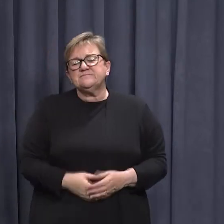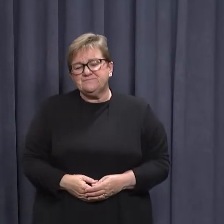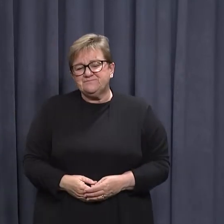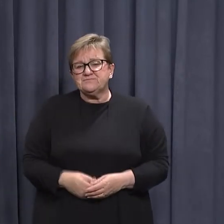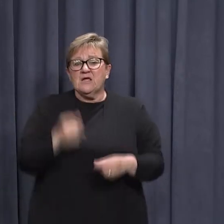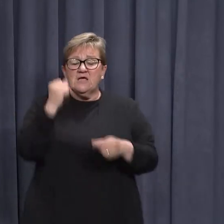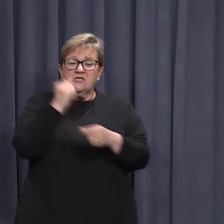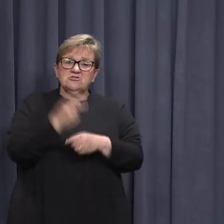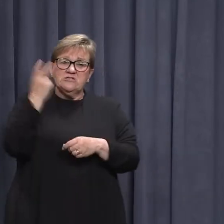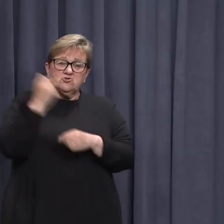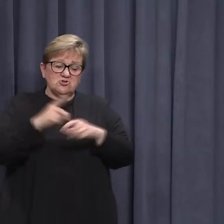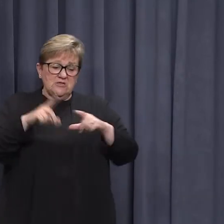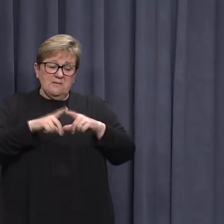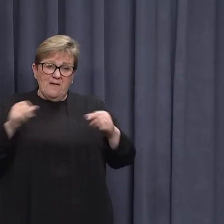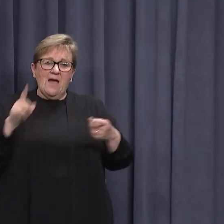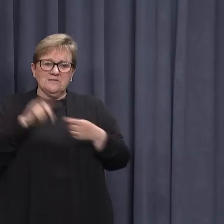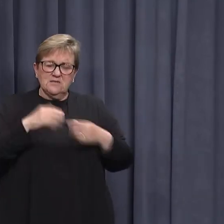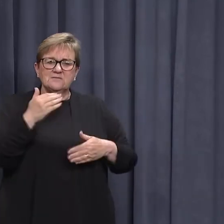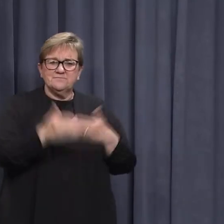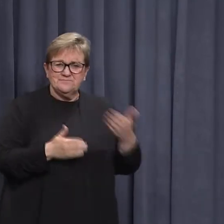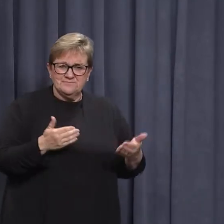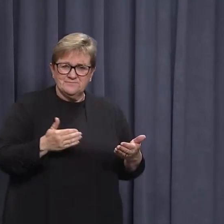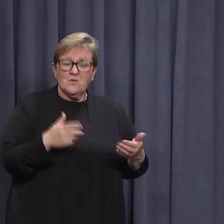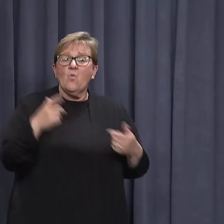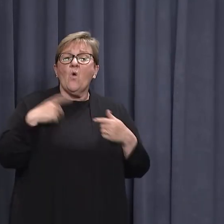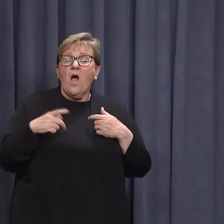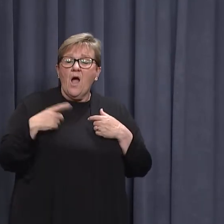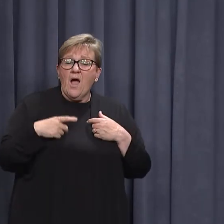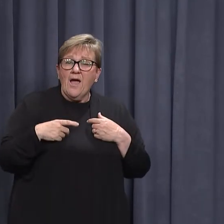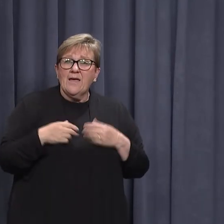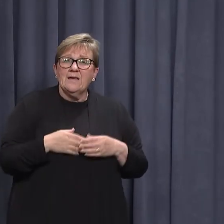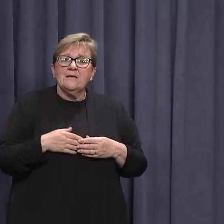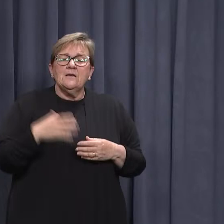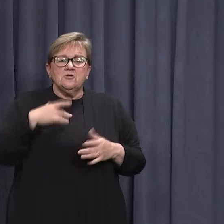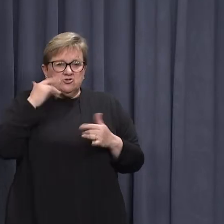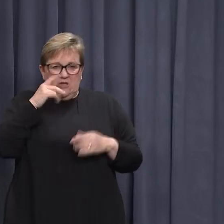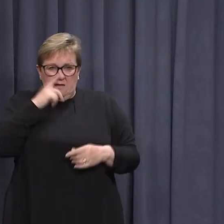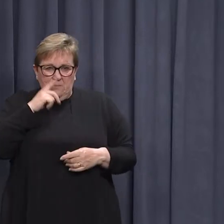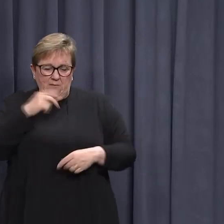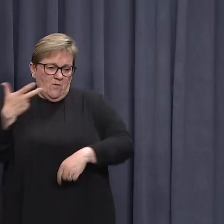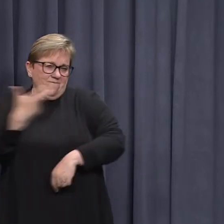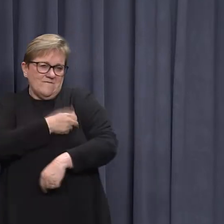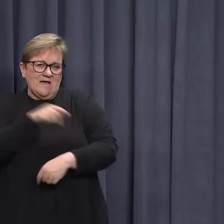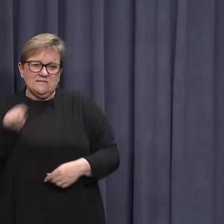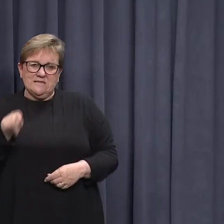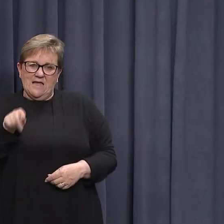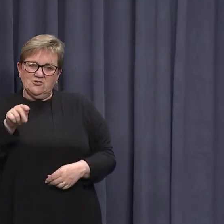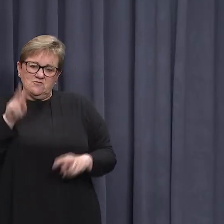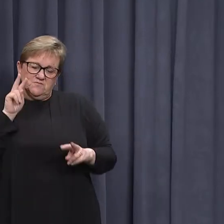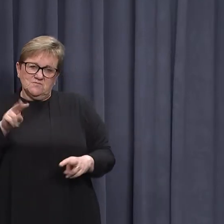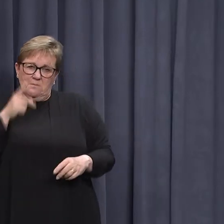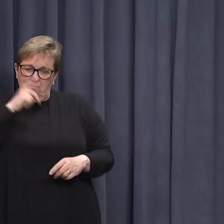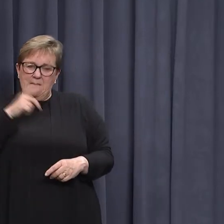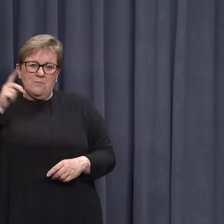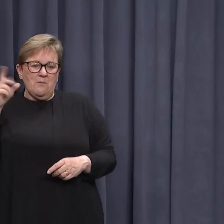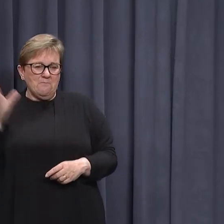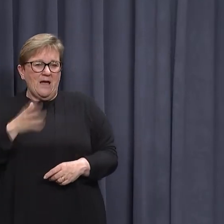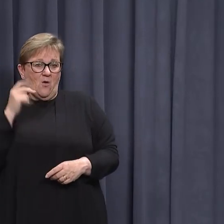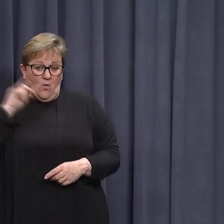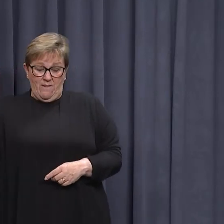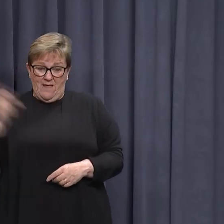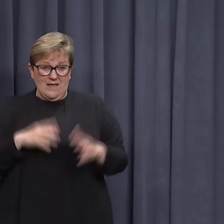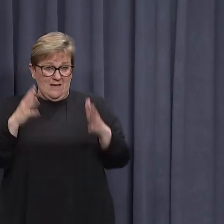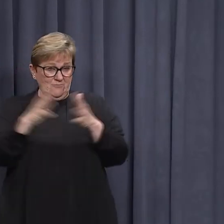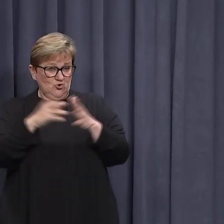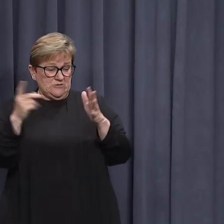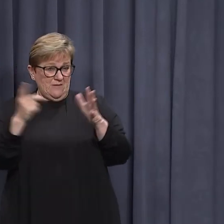G2G pass would continue and that's because it allows us to check people's vaccination status. So people have to, when they come